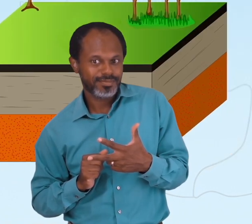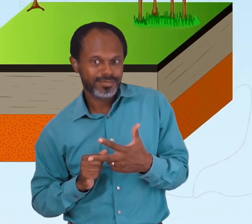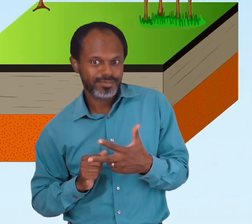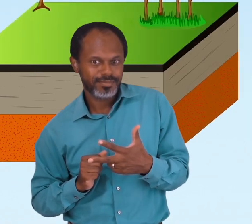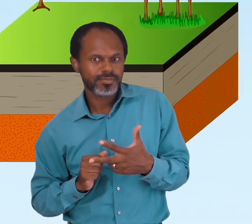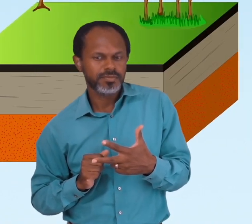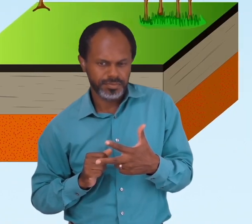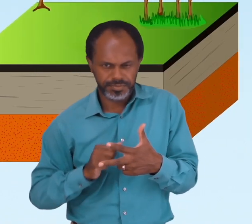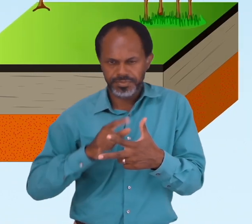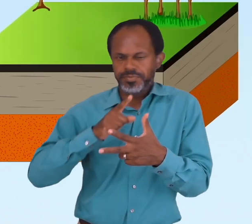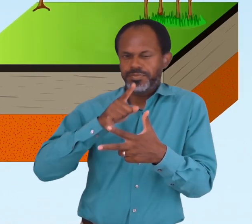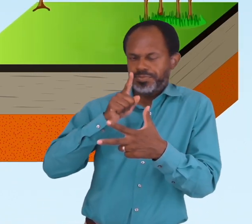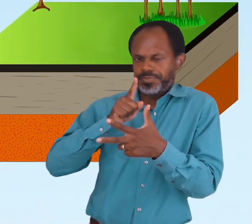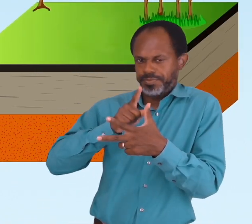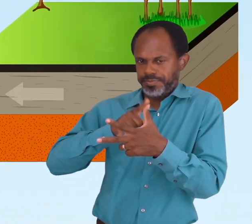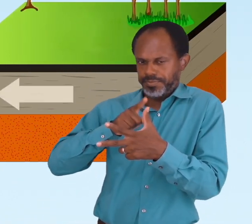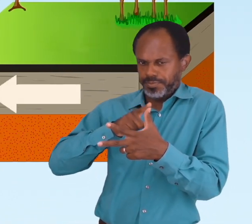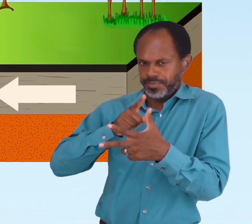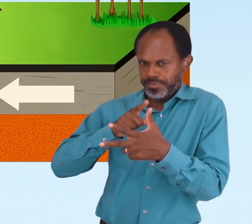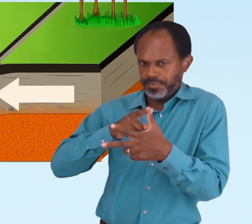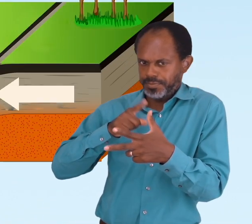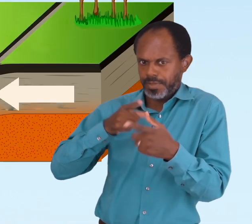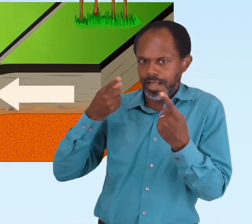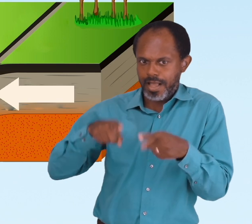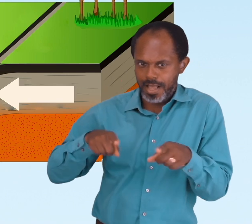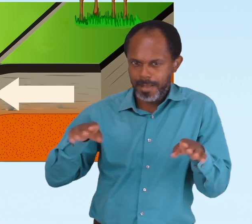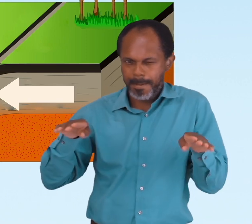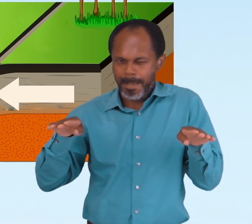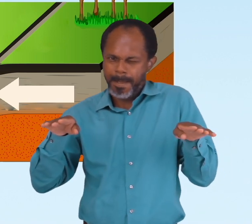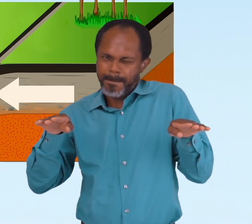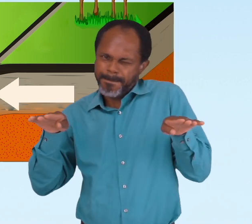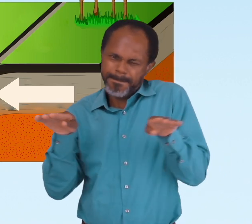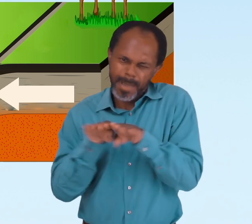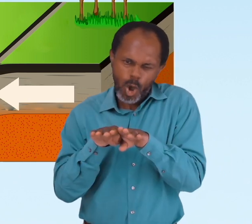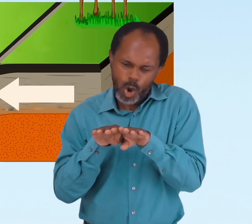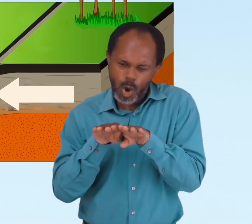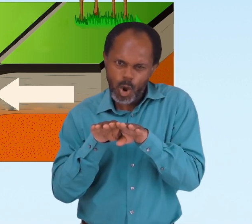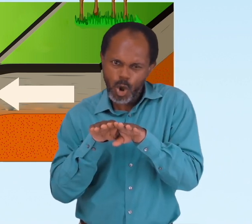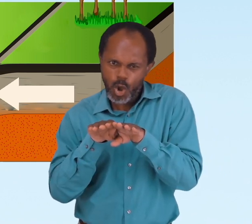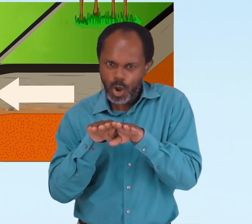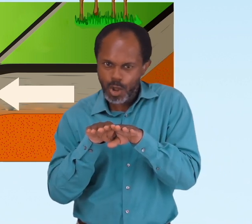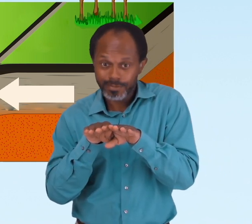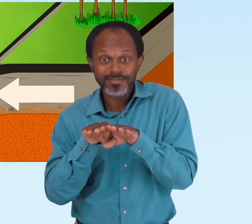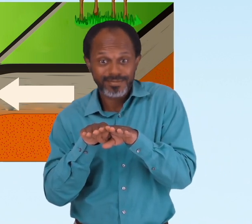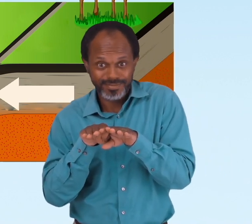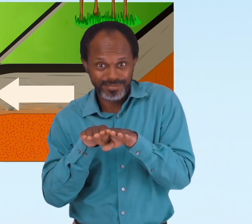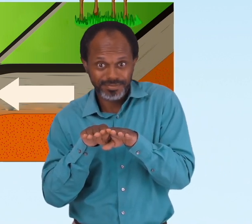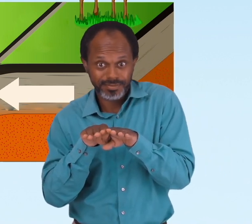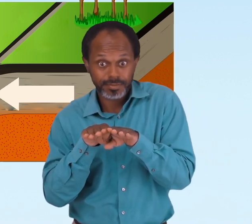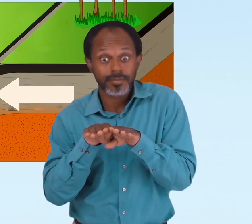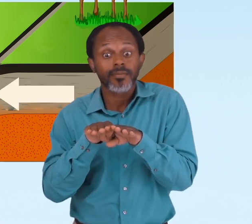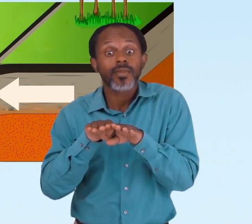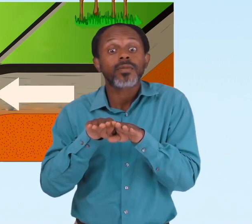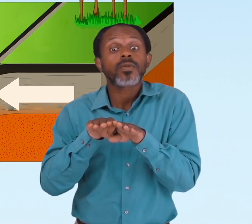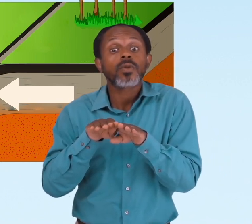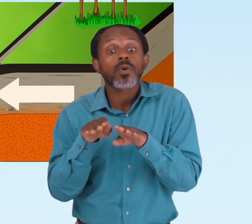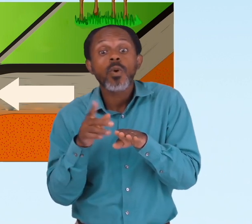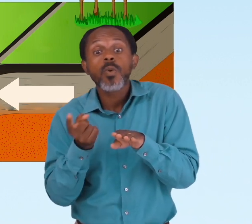Subduction happens when plates crash into each other. This can cause one plate to slide under another